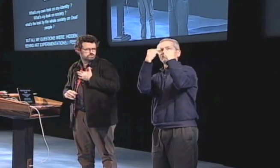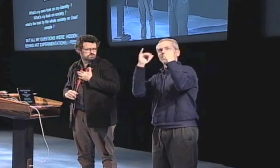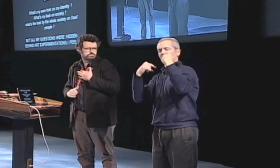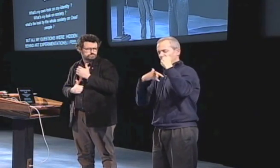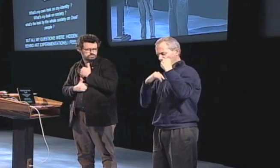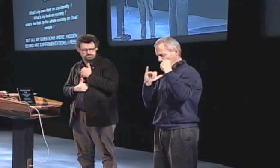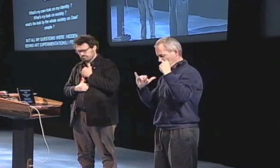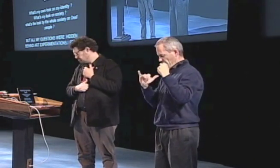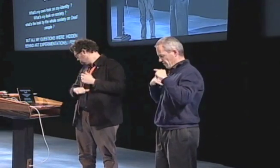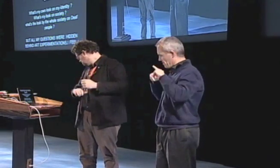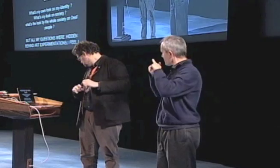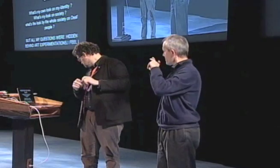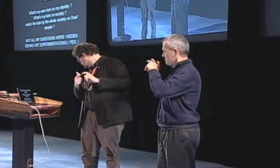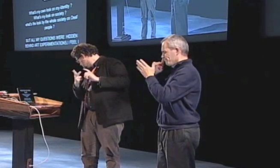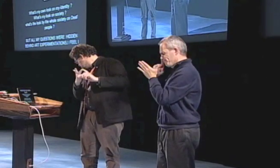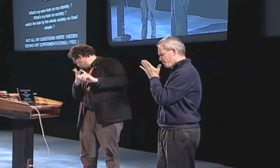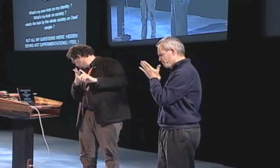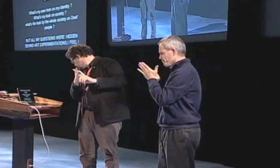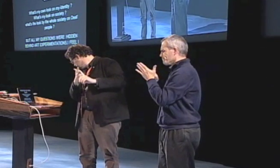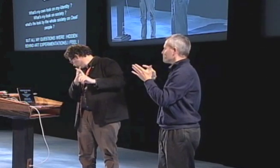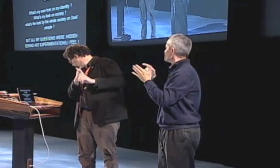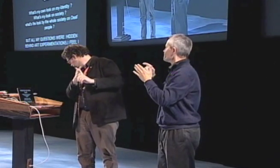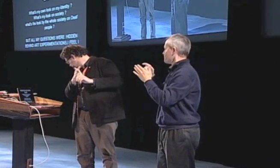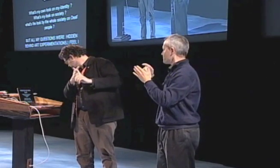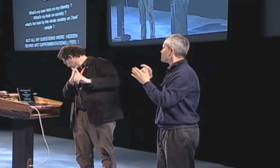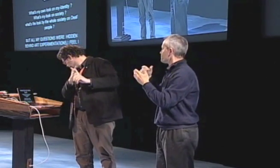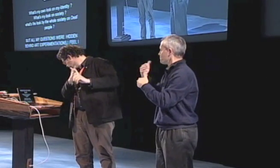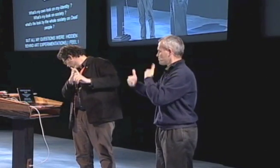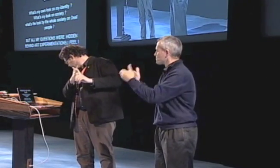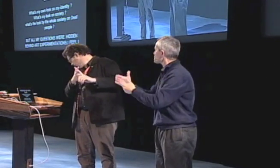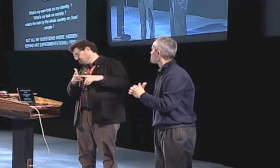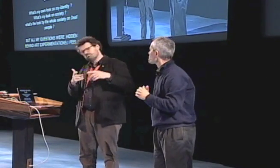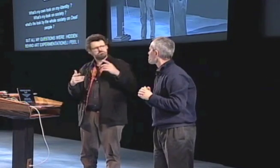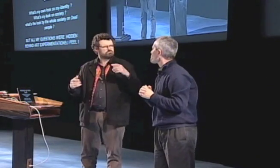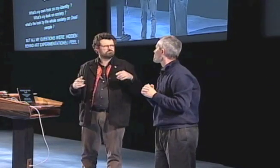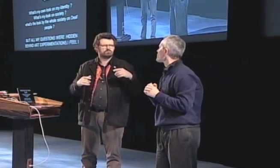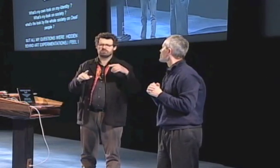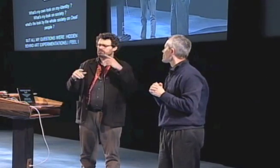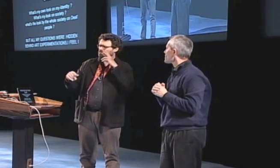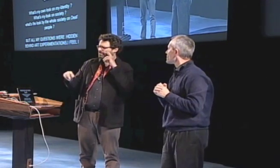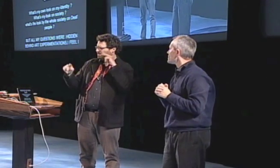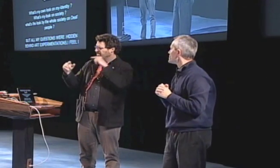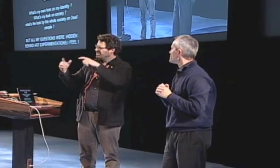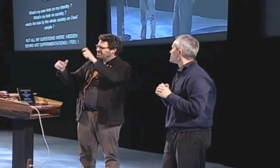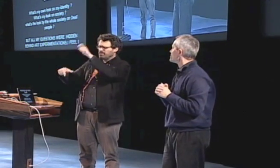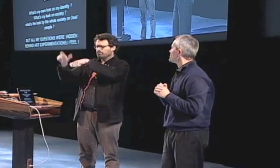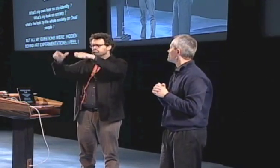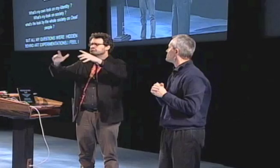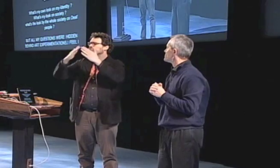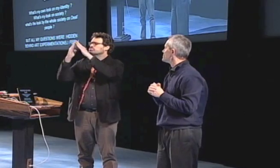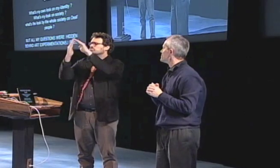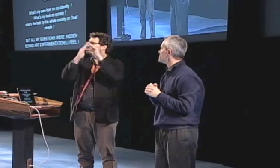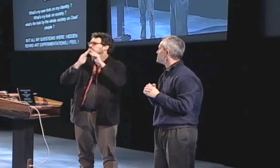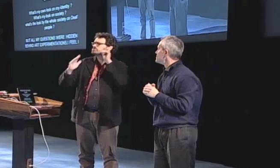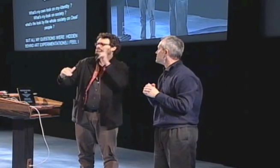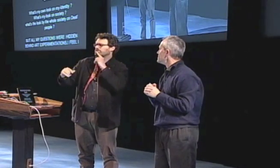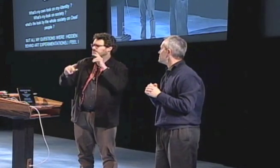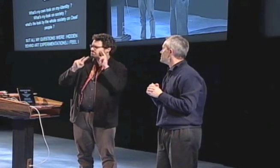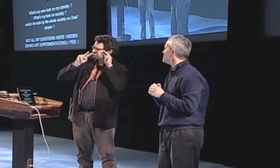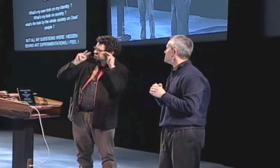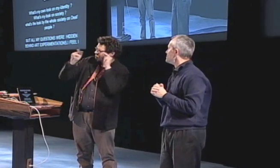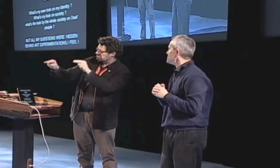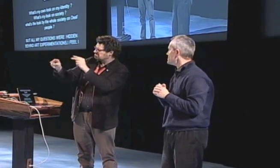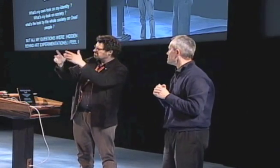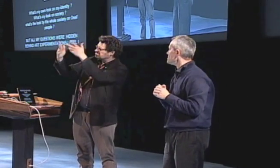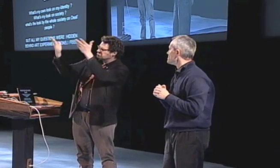I thought about society and their views of deafness and how they would perceive me and the art I was creating.